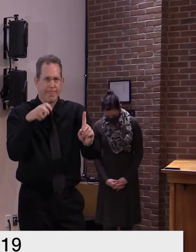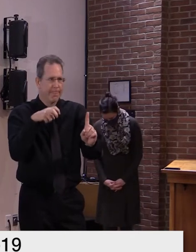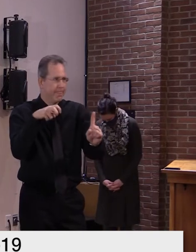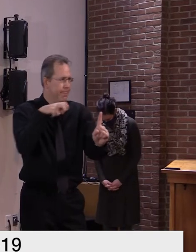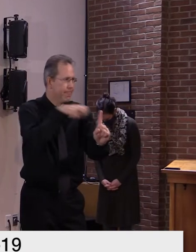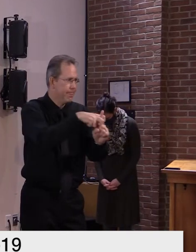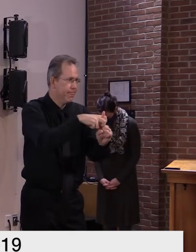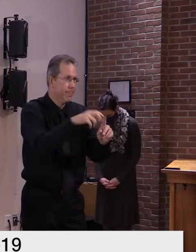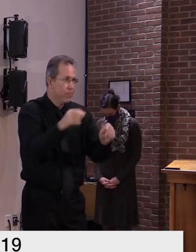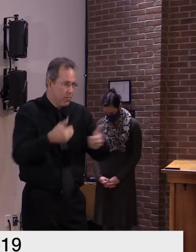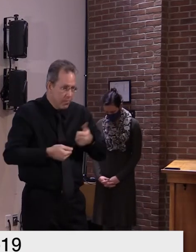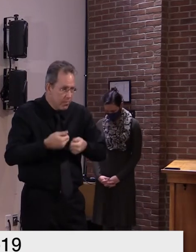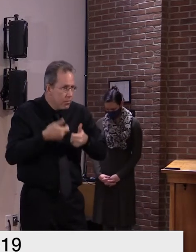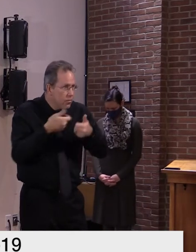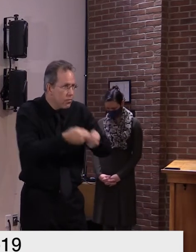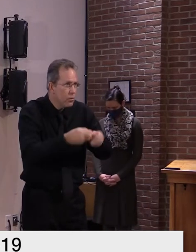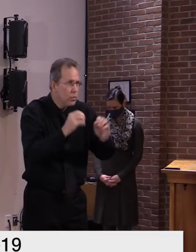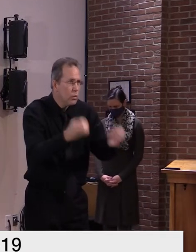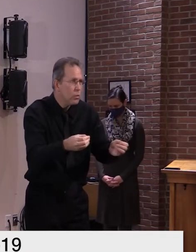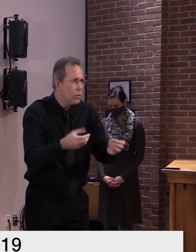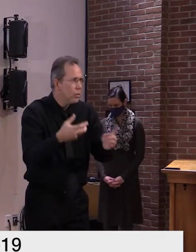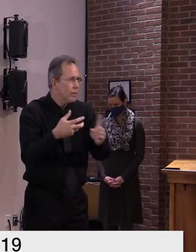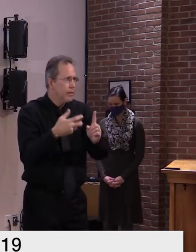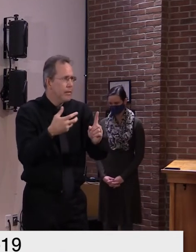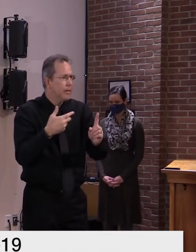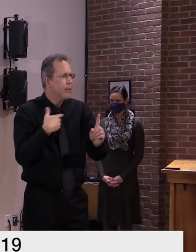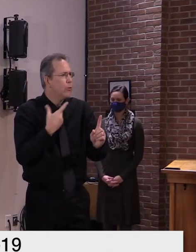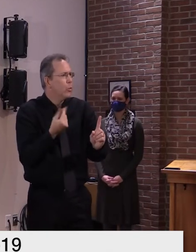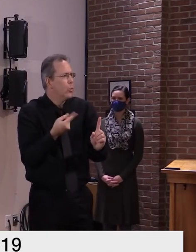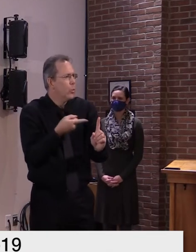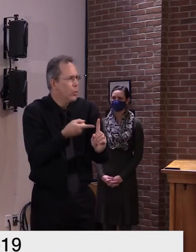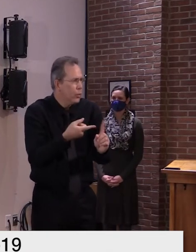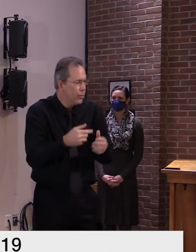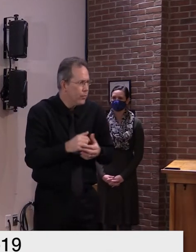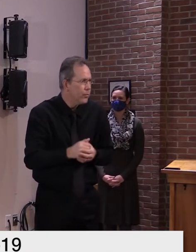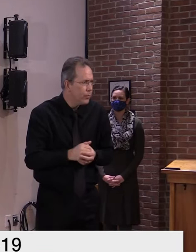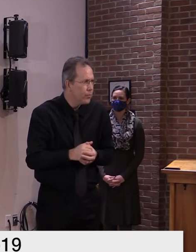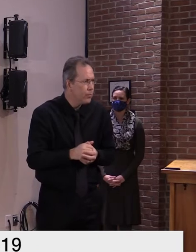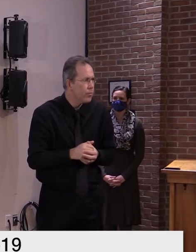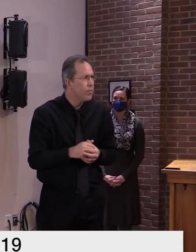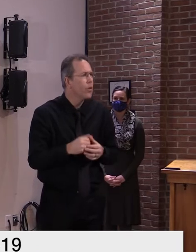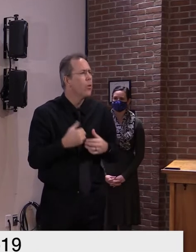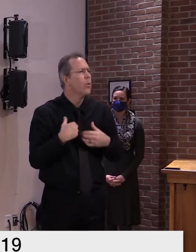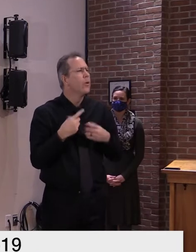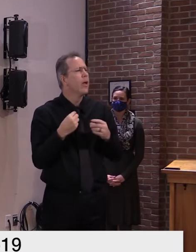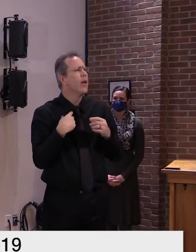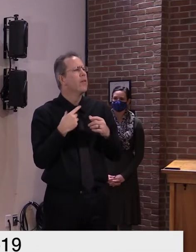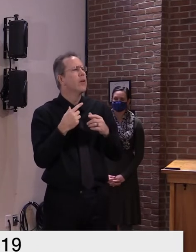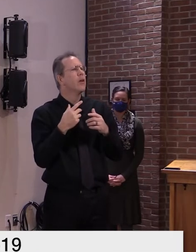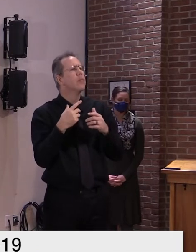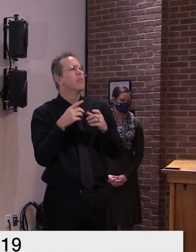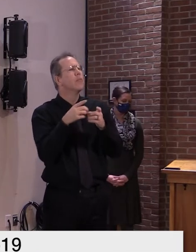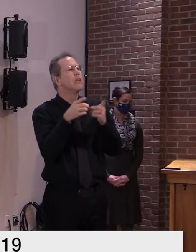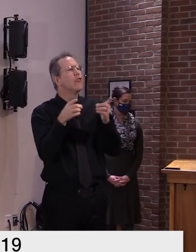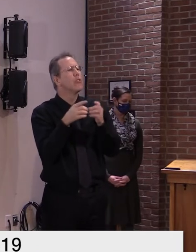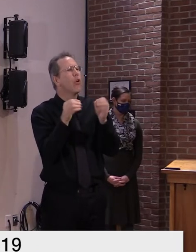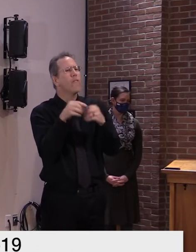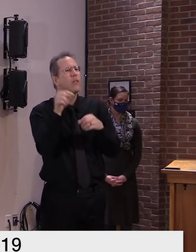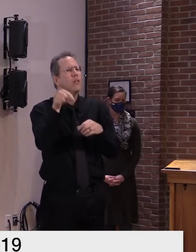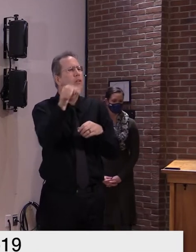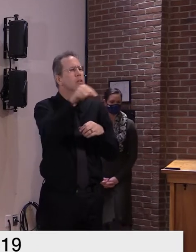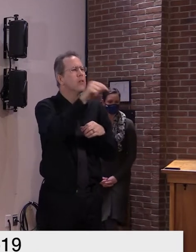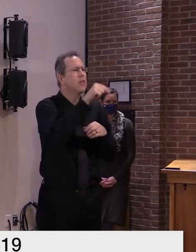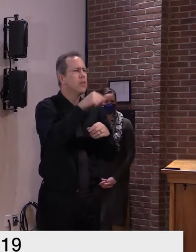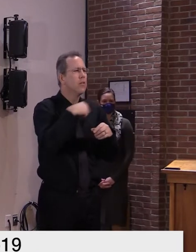sort so you know we do have an extensive uh district office network throughout every region of the state